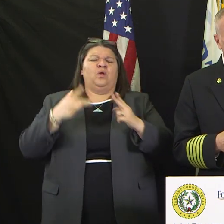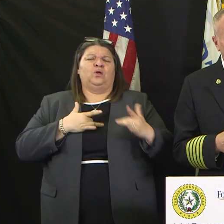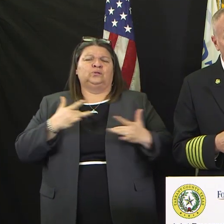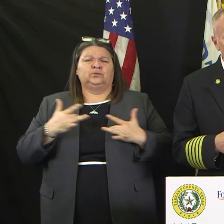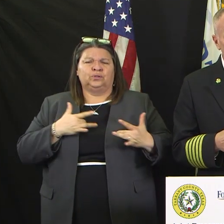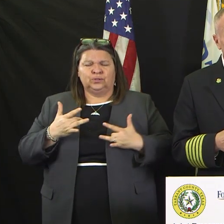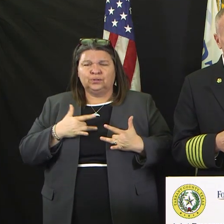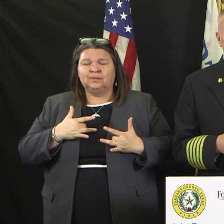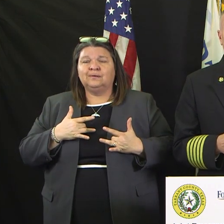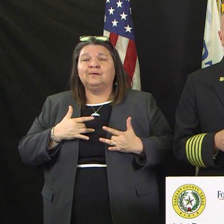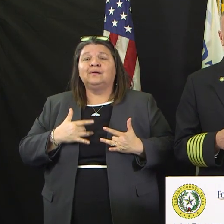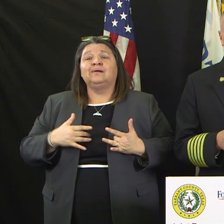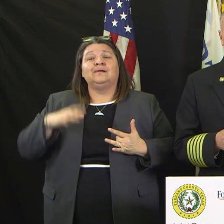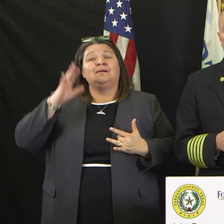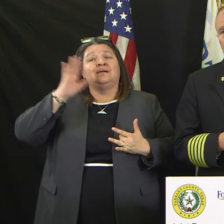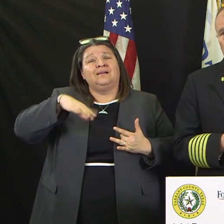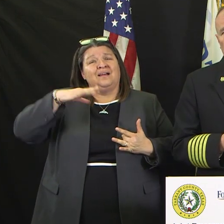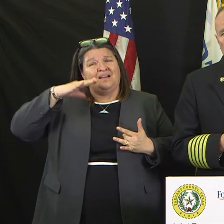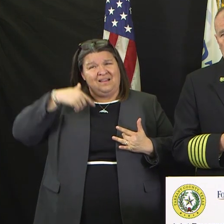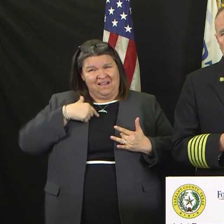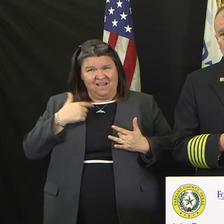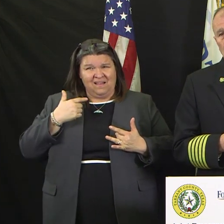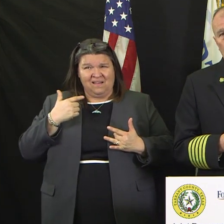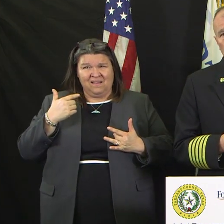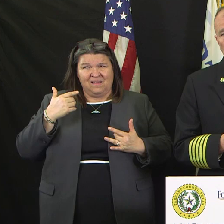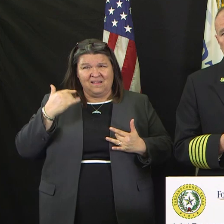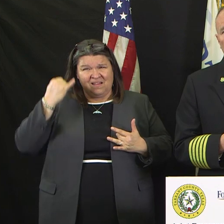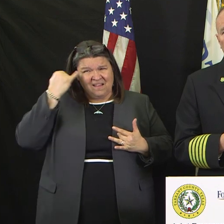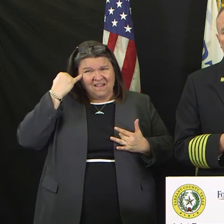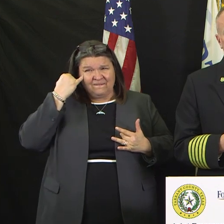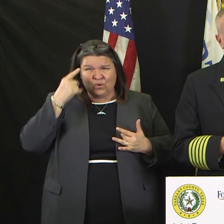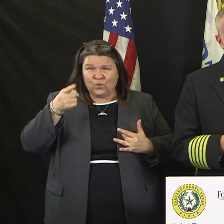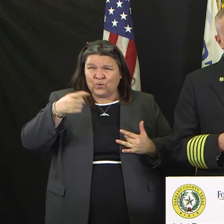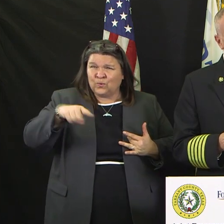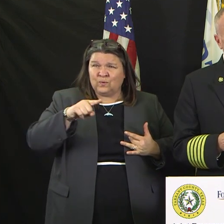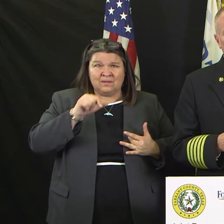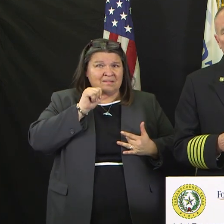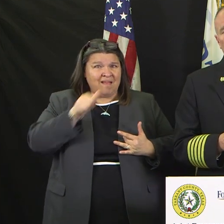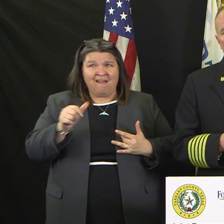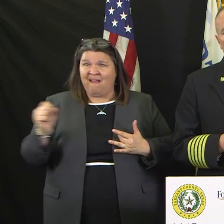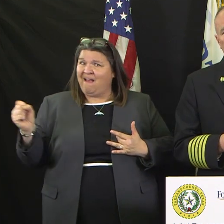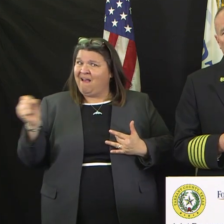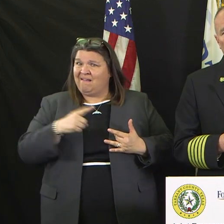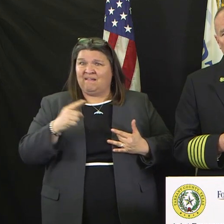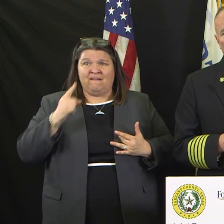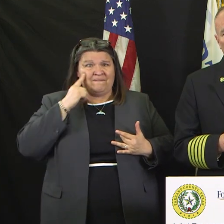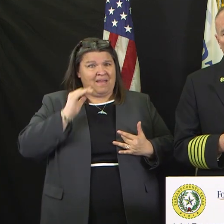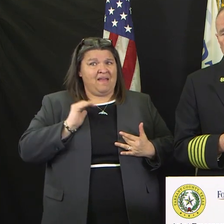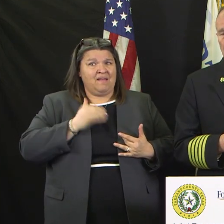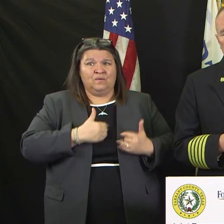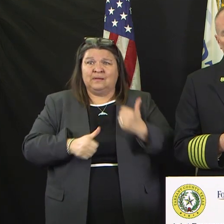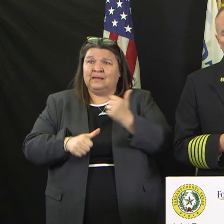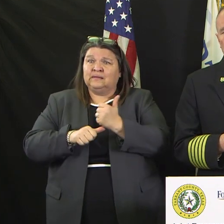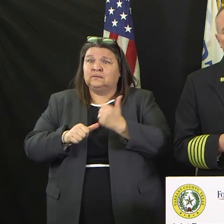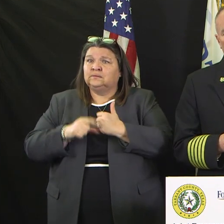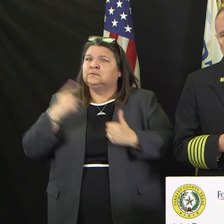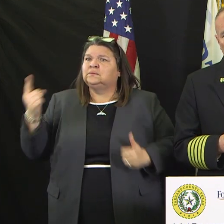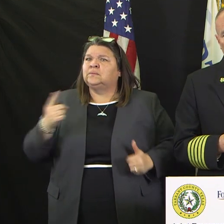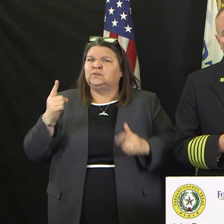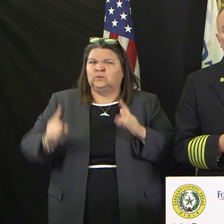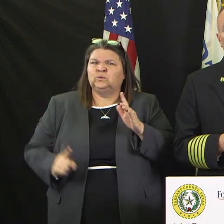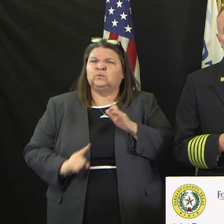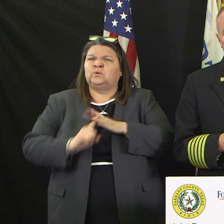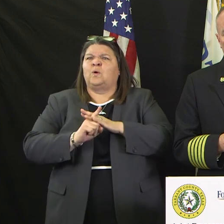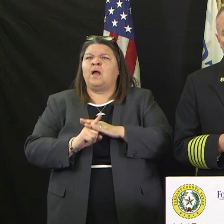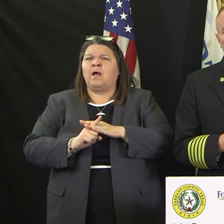didn't ask for our assistance and there's not a fire apparatus or an ambulance out in front and somebody shows up at your house like that, don't let them